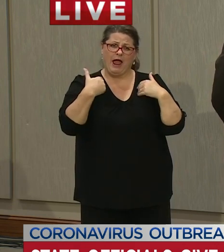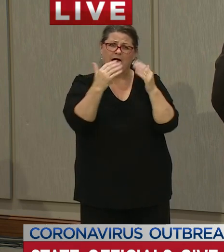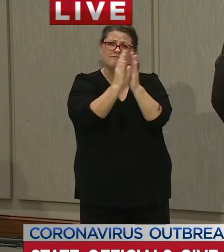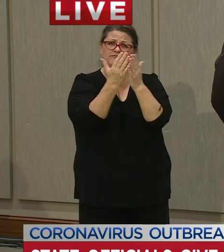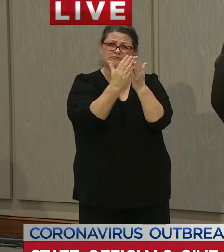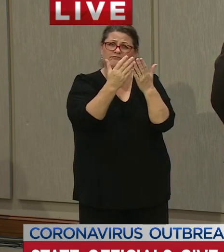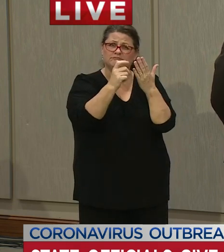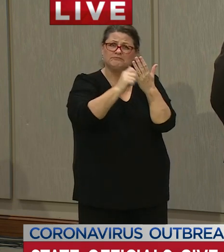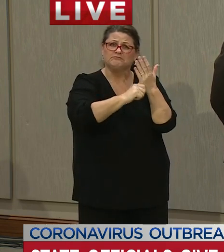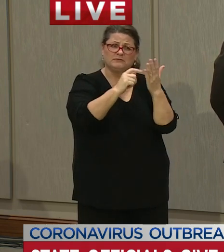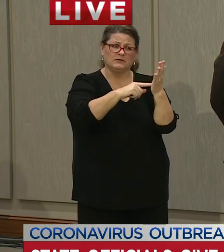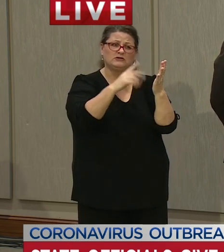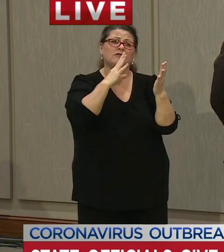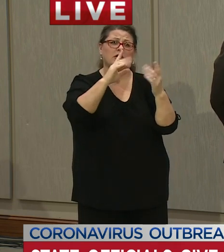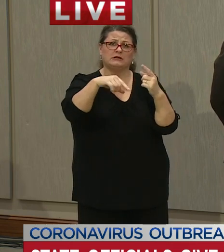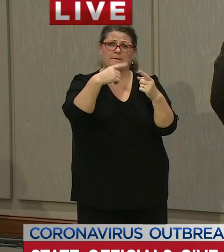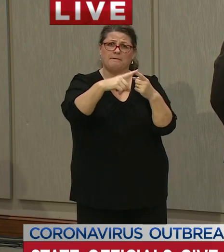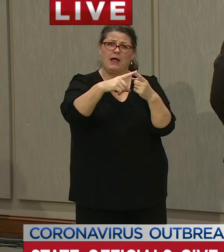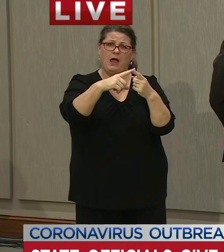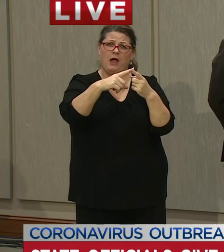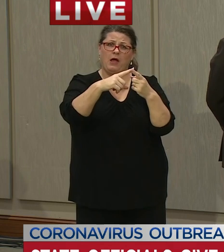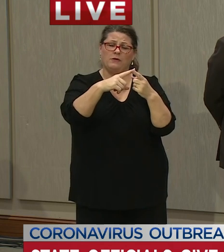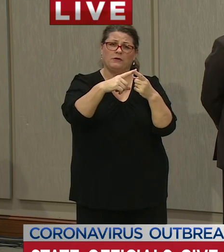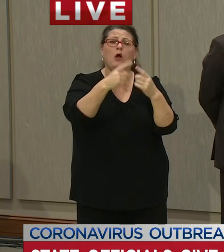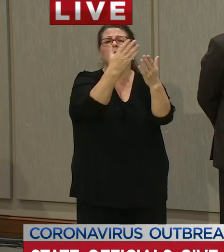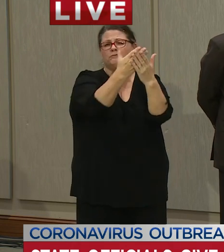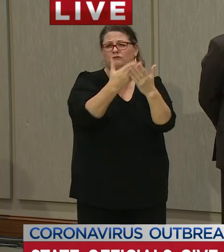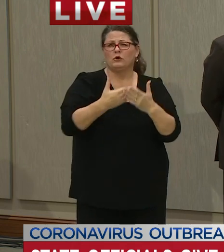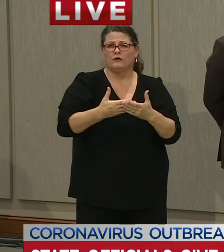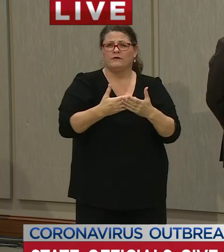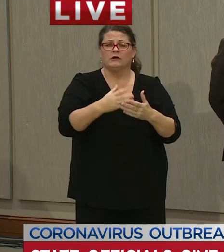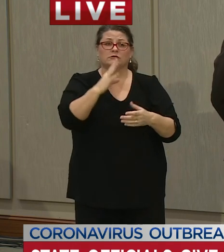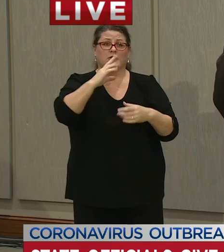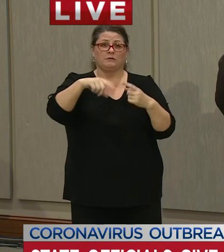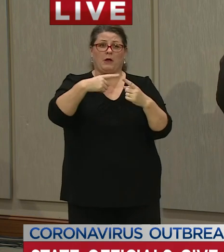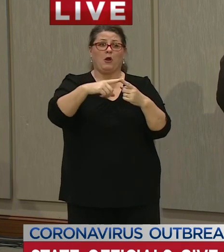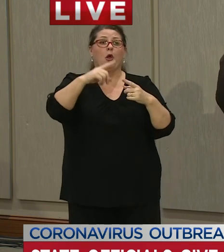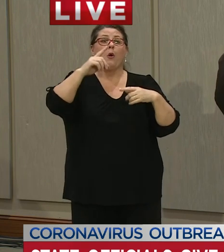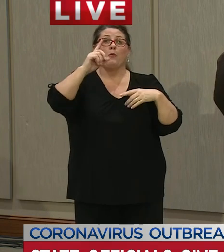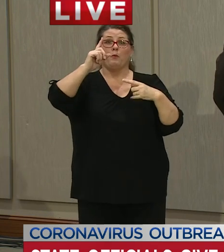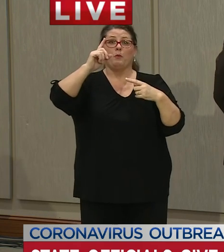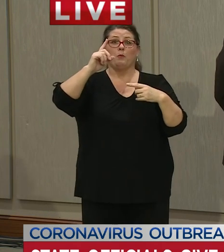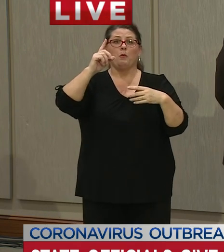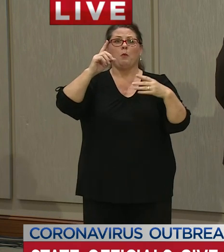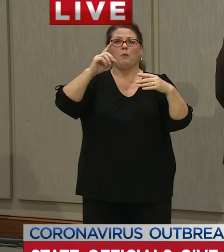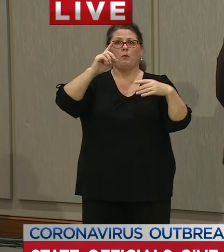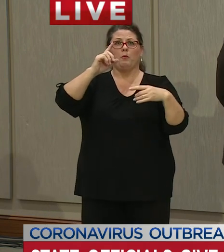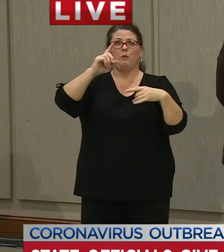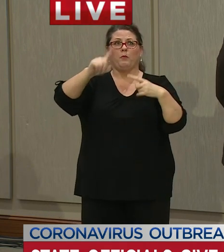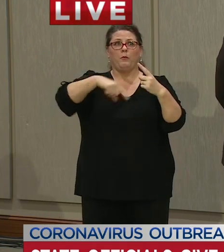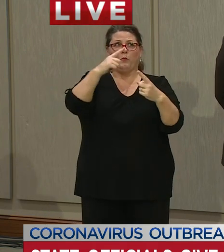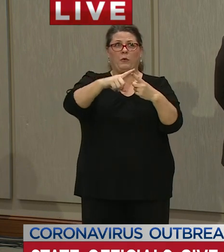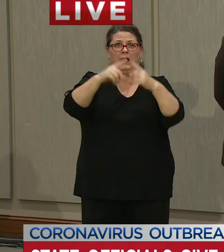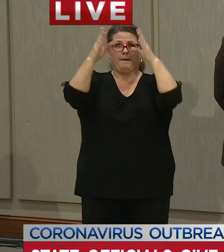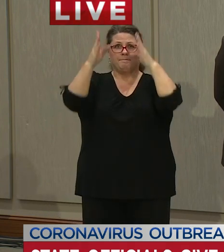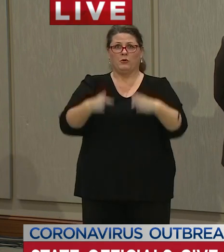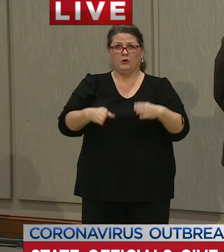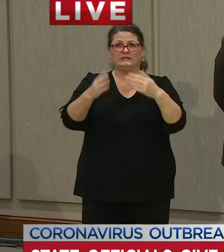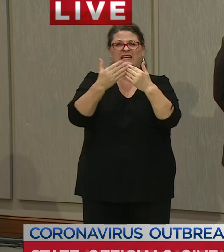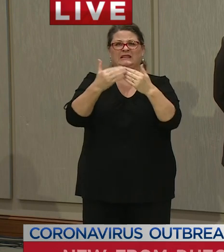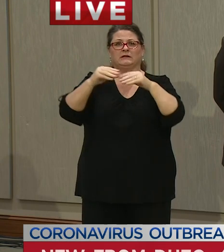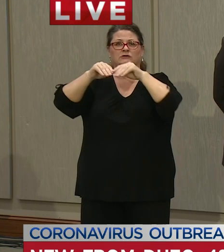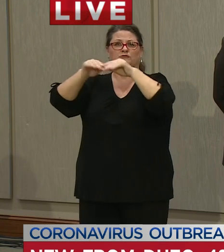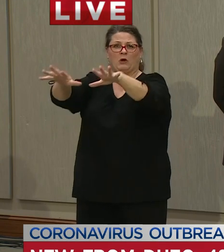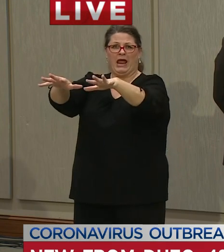um the the period of time during which individuals are most likely to infect other individuals and it turns out